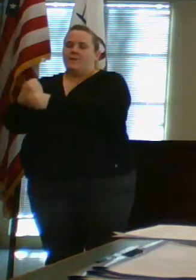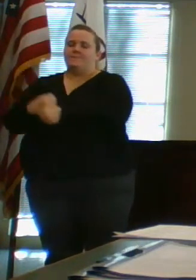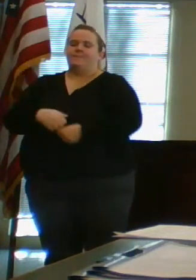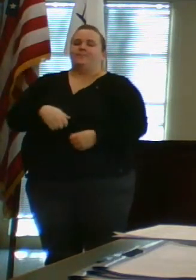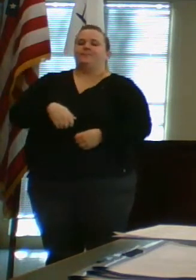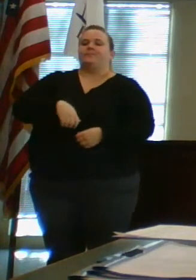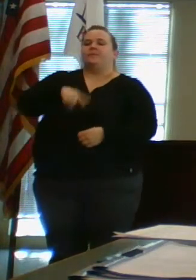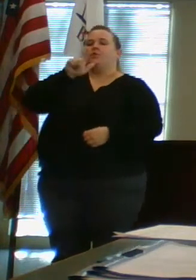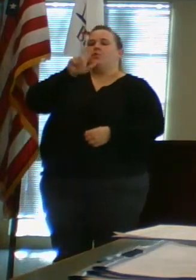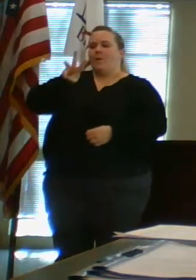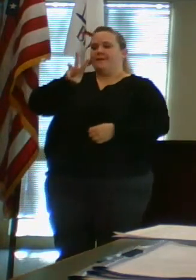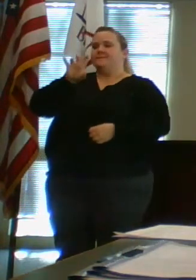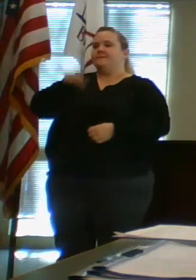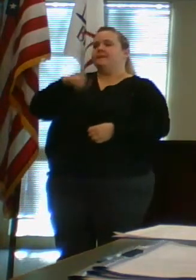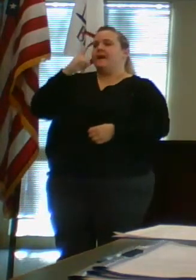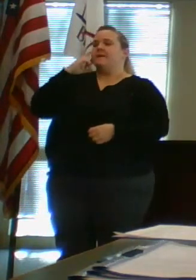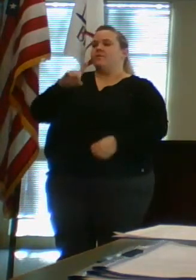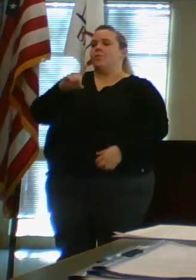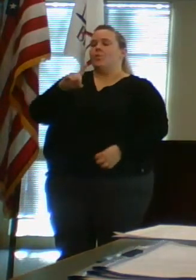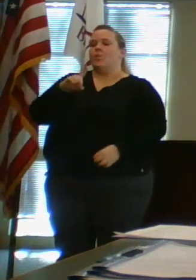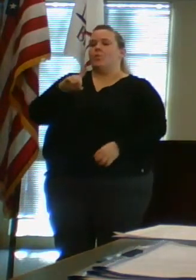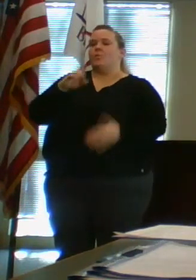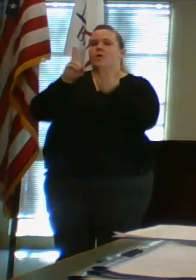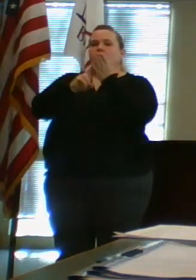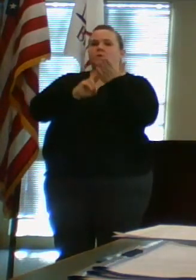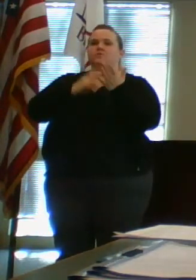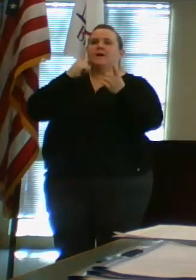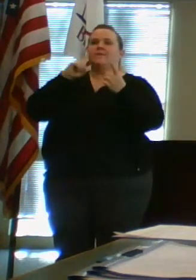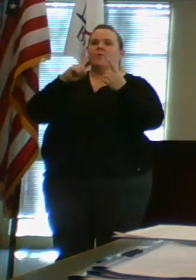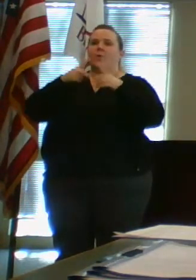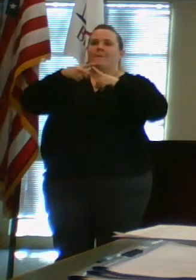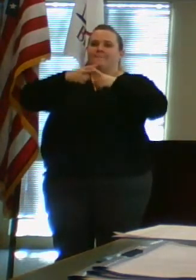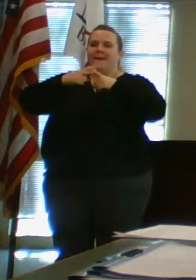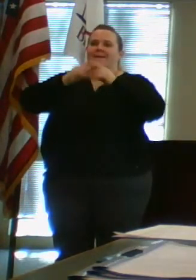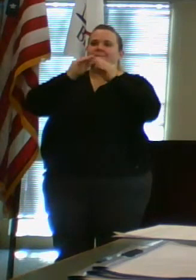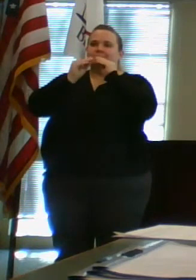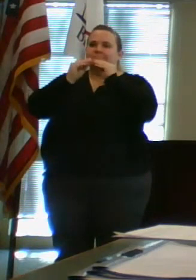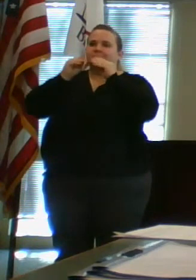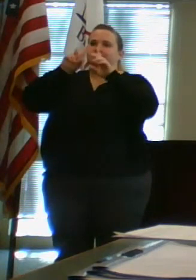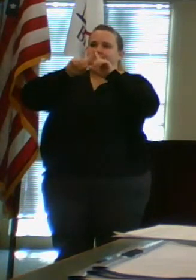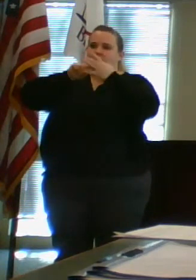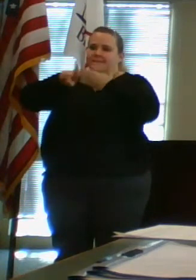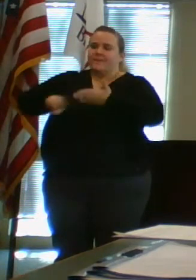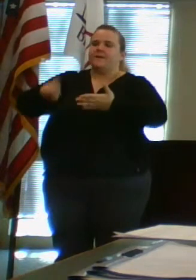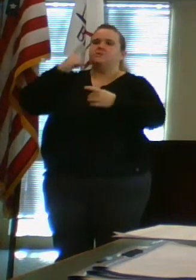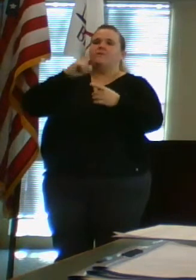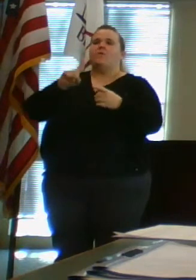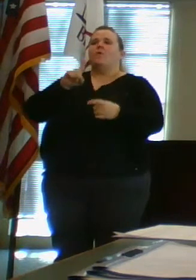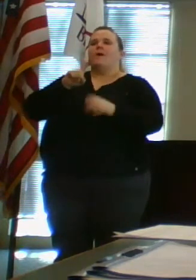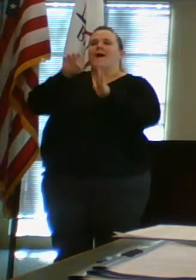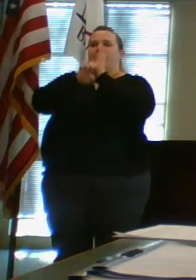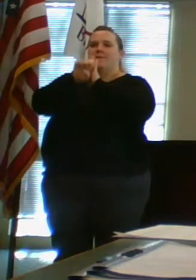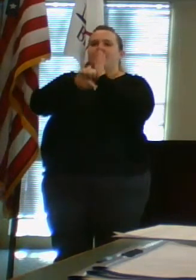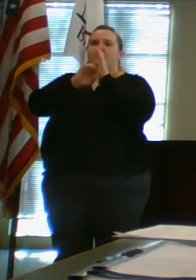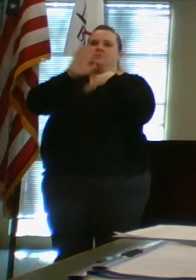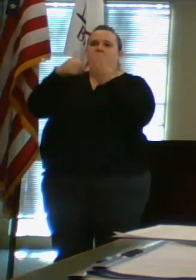Twenty-six is for the contract for the maintenance inspections of elevators here in the county facilities.